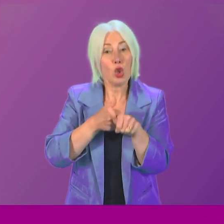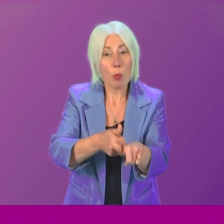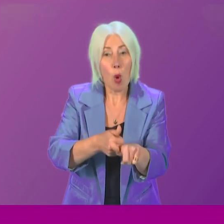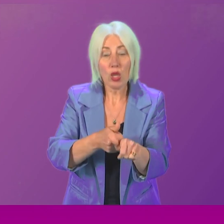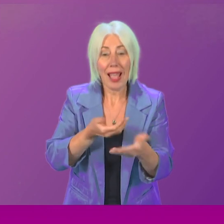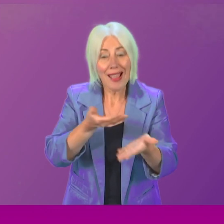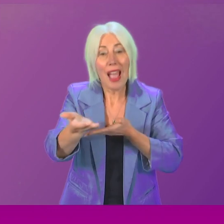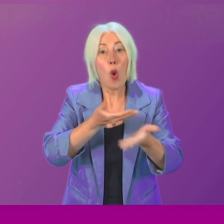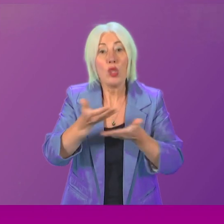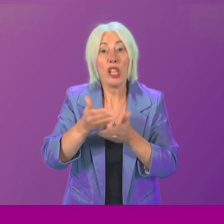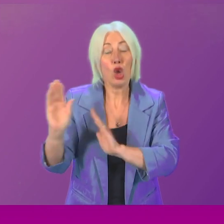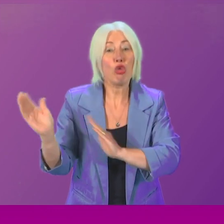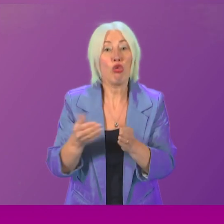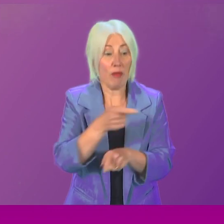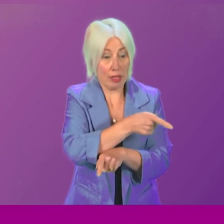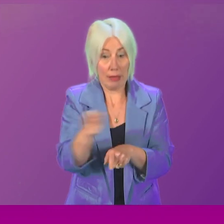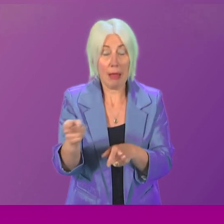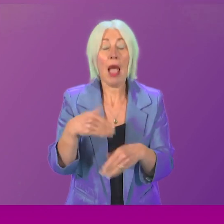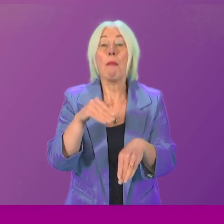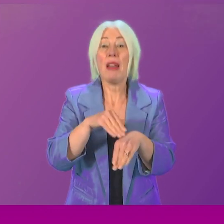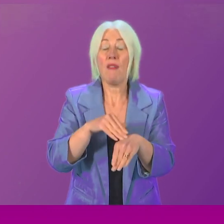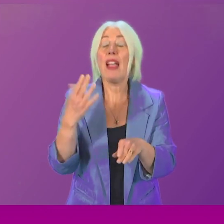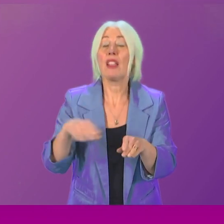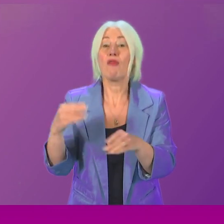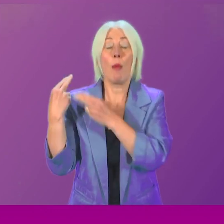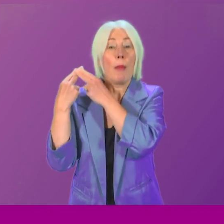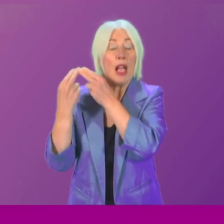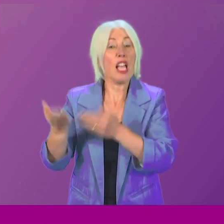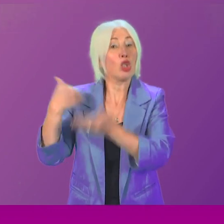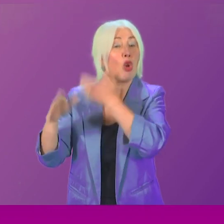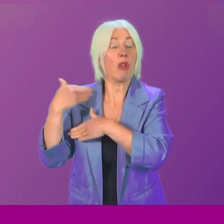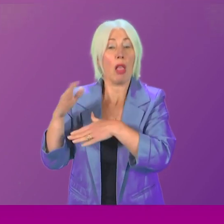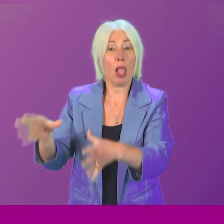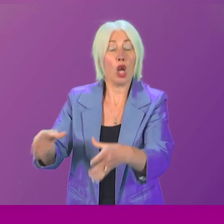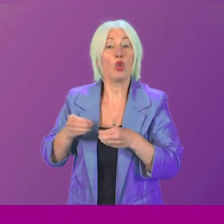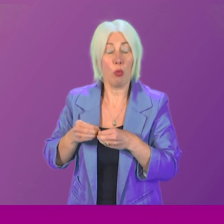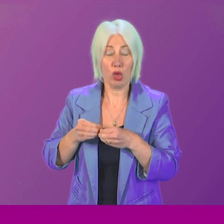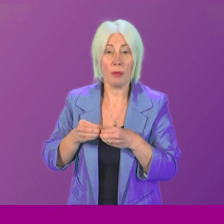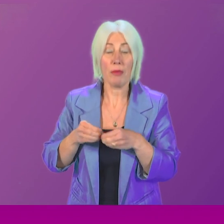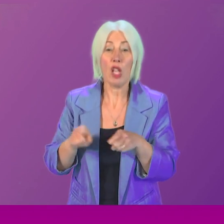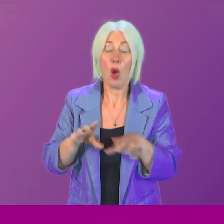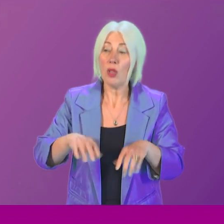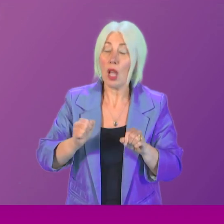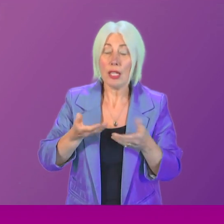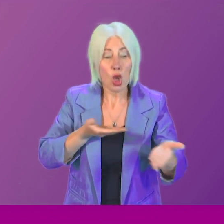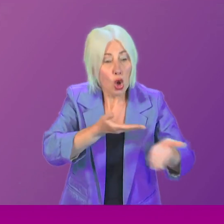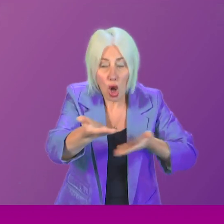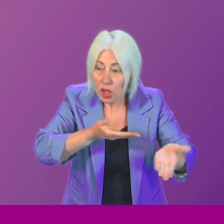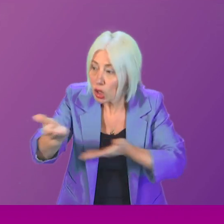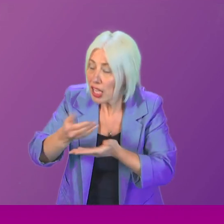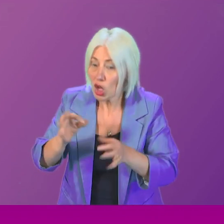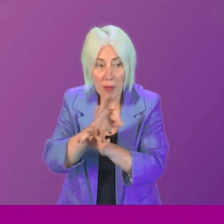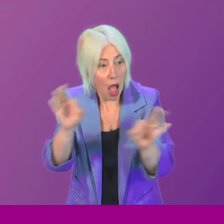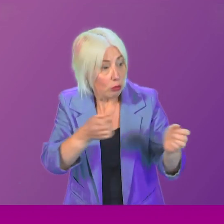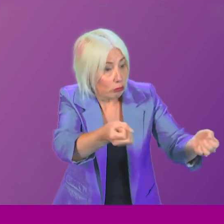for those affected by historical adoption practices. At the same time, we launched a consultation asking people affected to share their